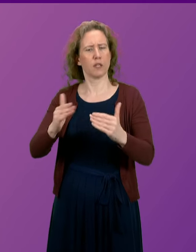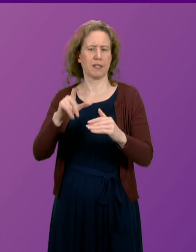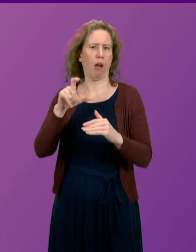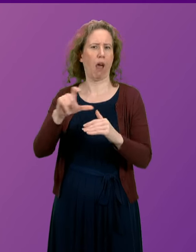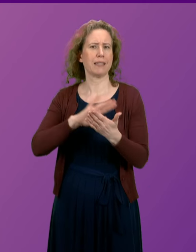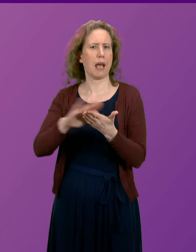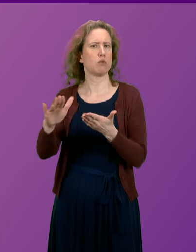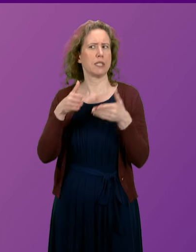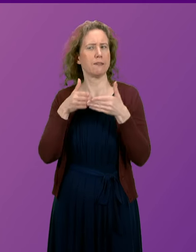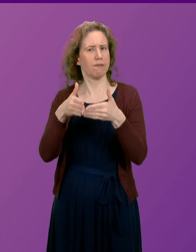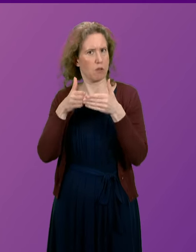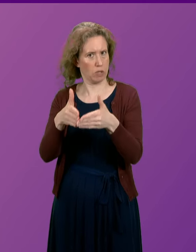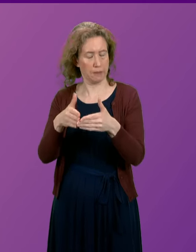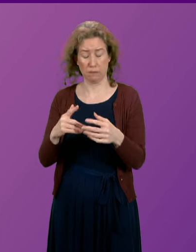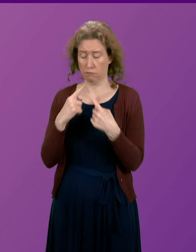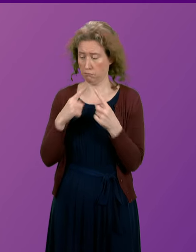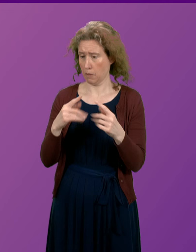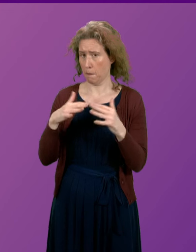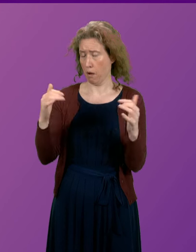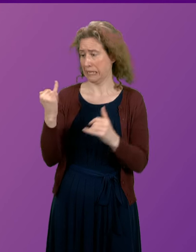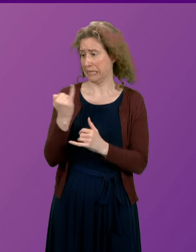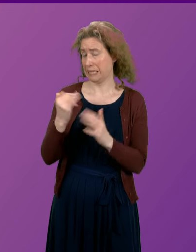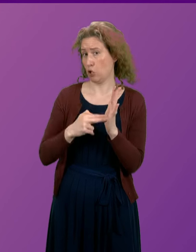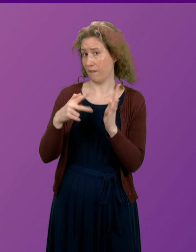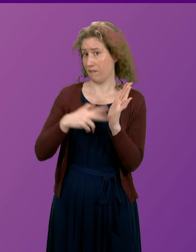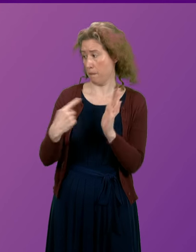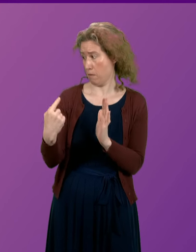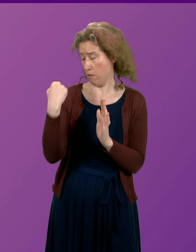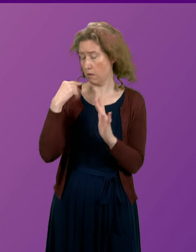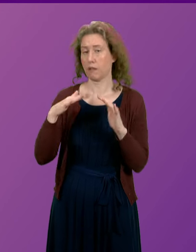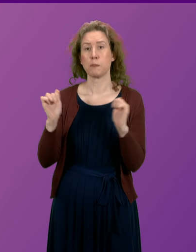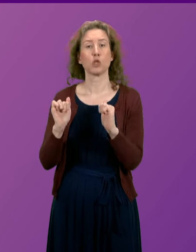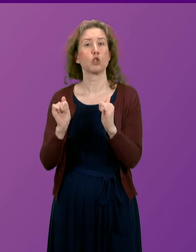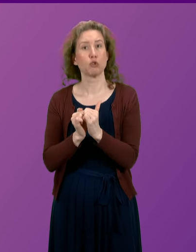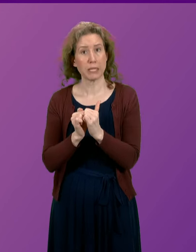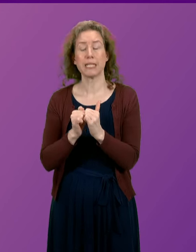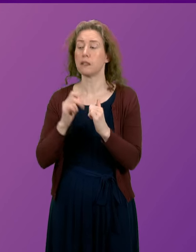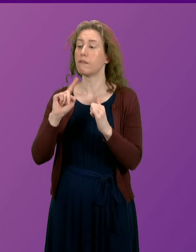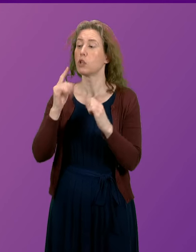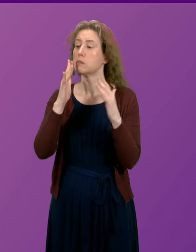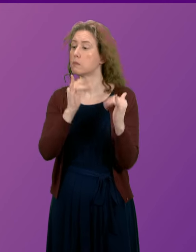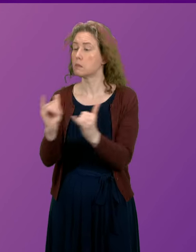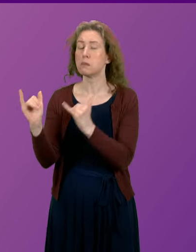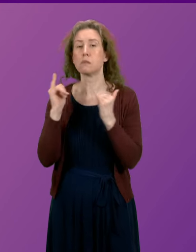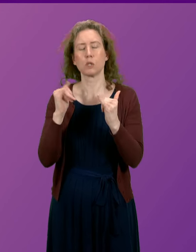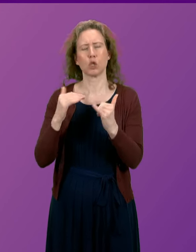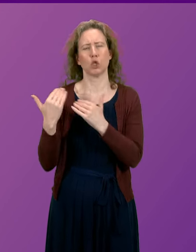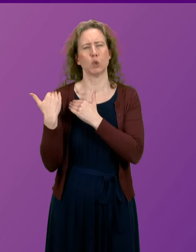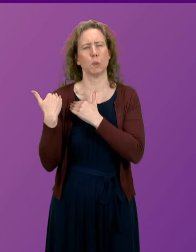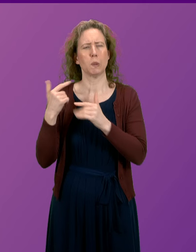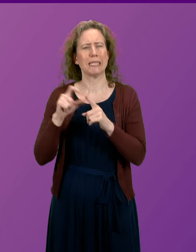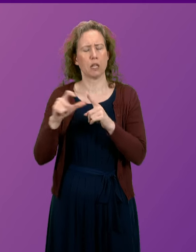route. As stated in Parliament on the 16th of November, the Cabinet has agreed that, subject to a satisfactory due diligence exercise,